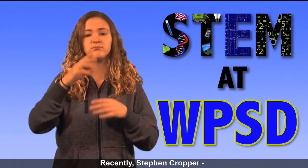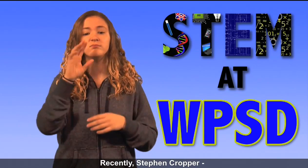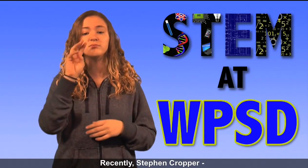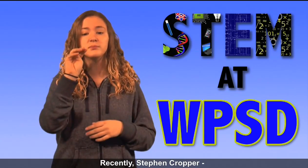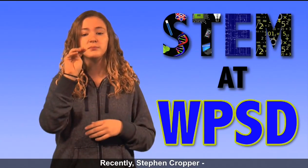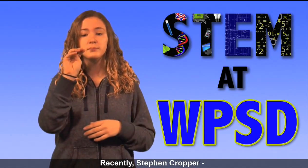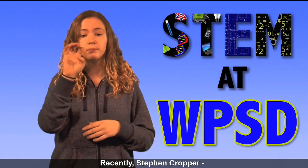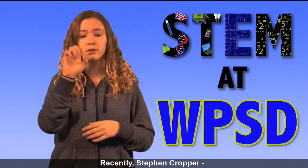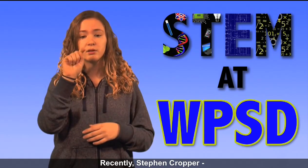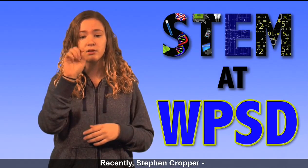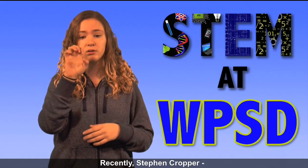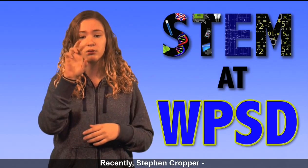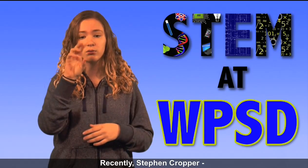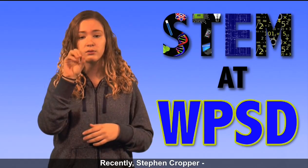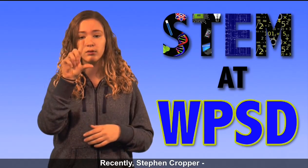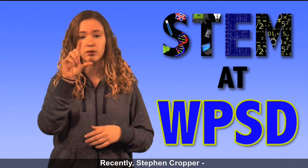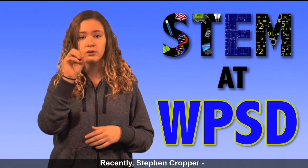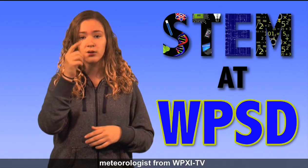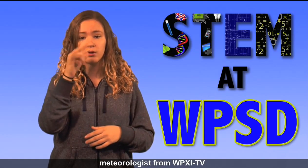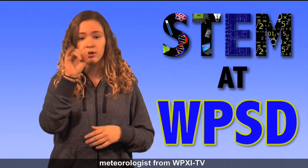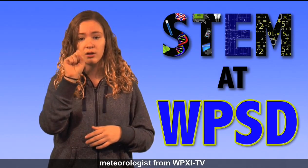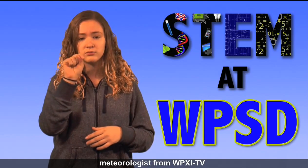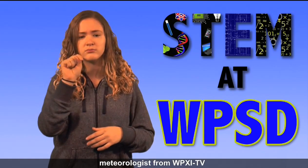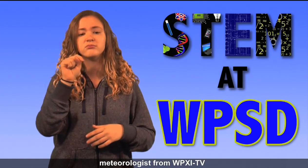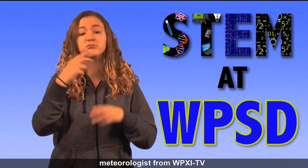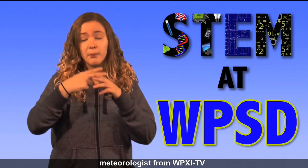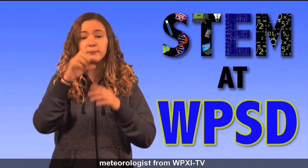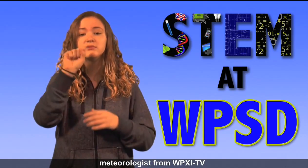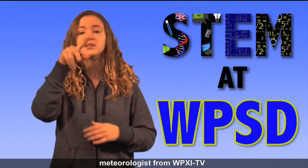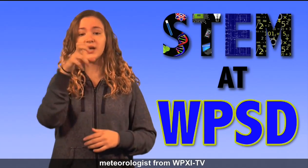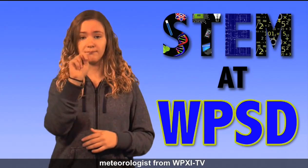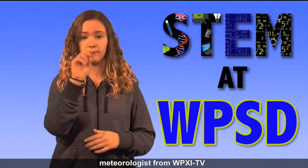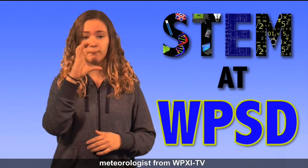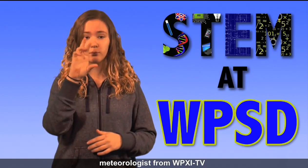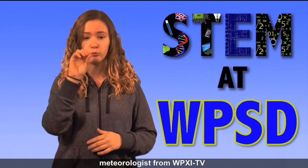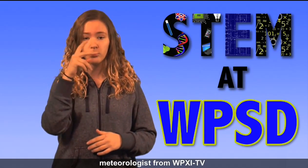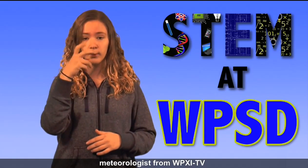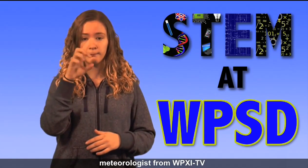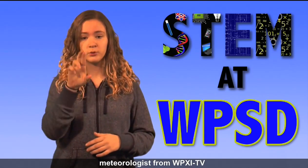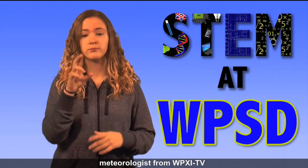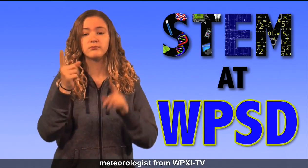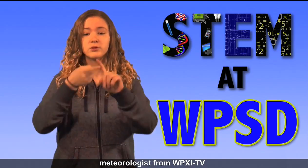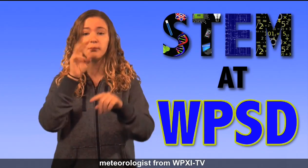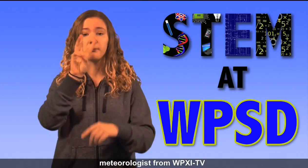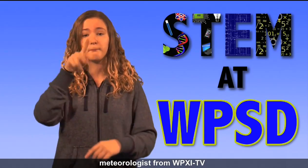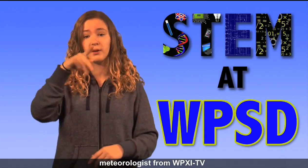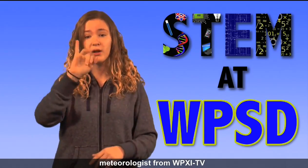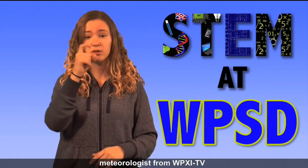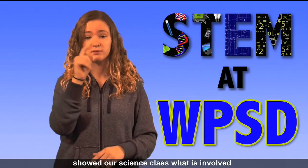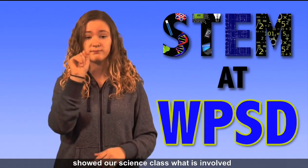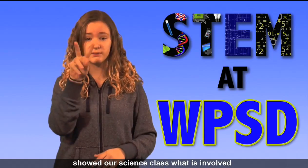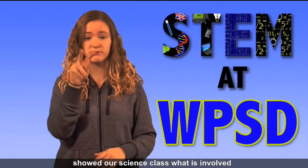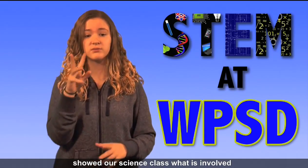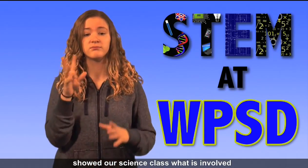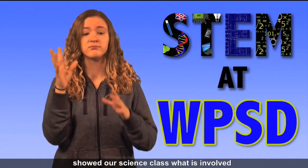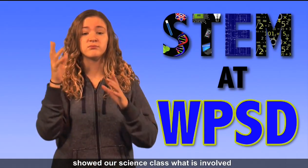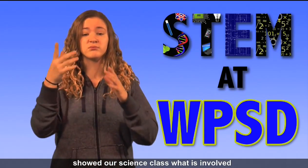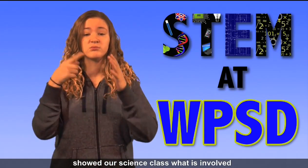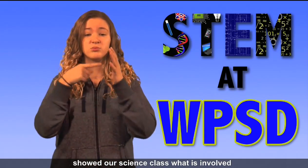a meteorologist from WPXI-TV, showed our science class